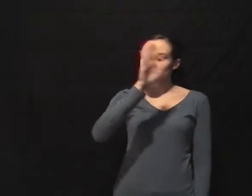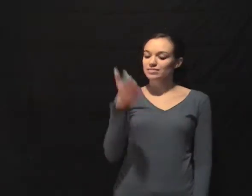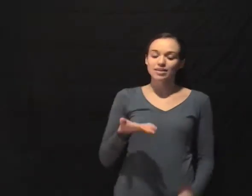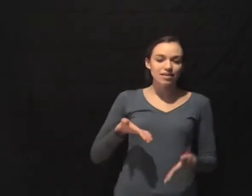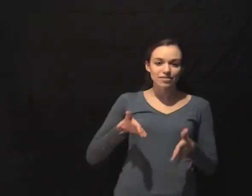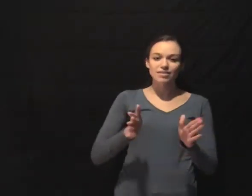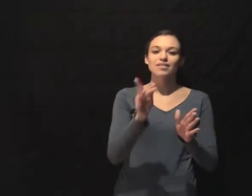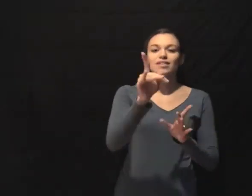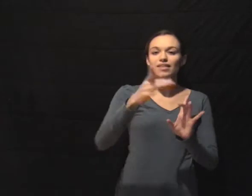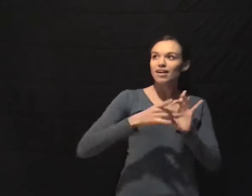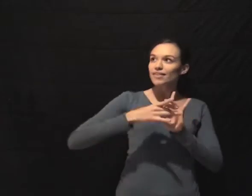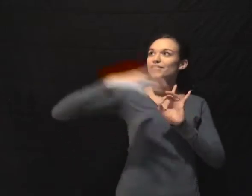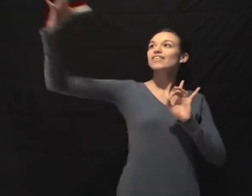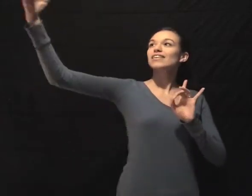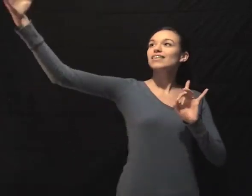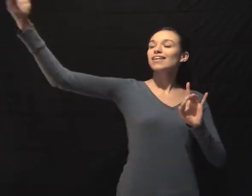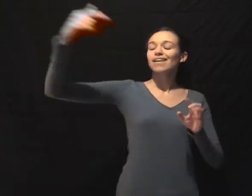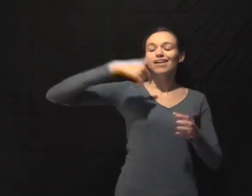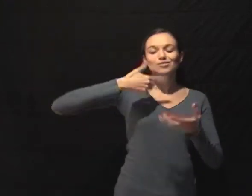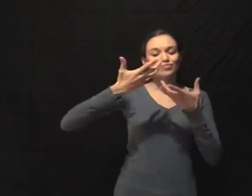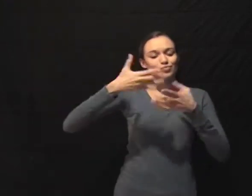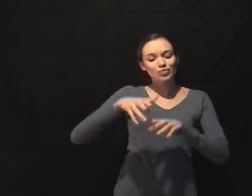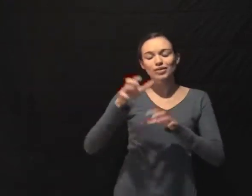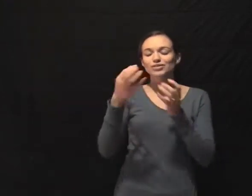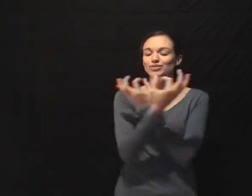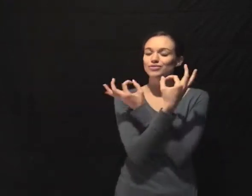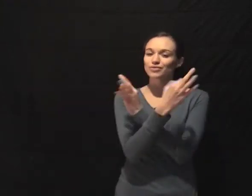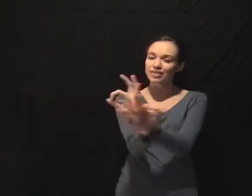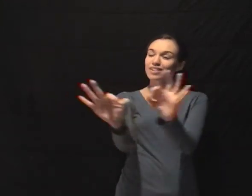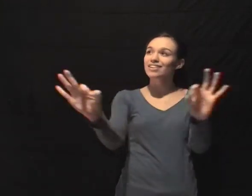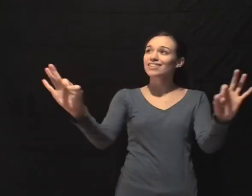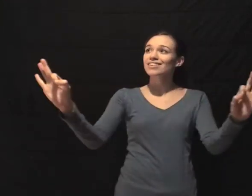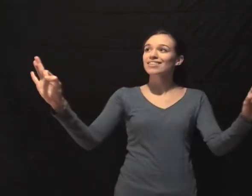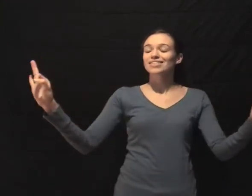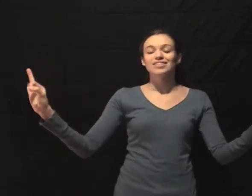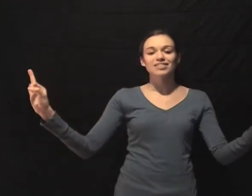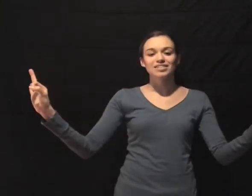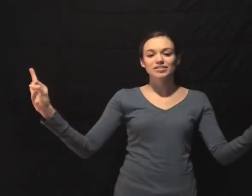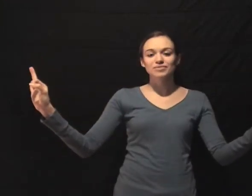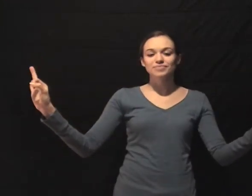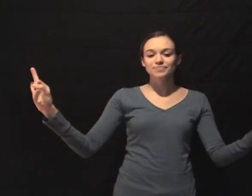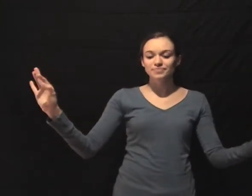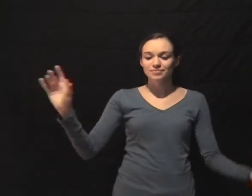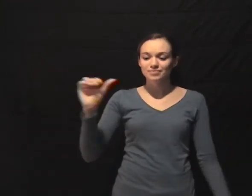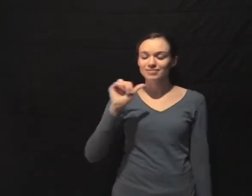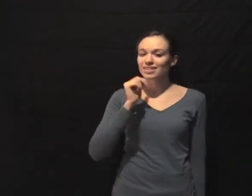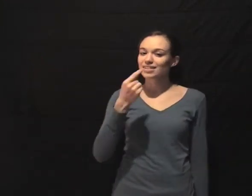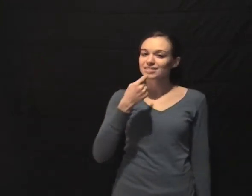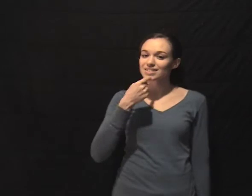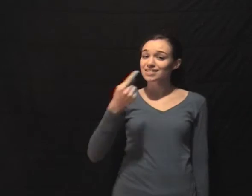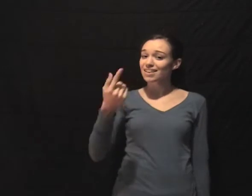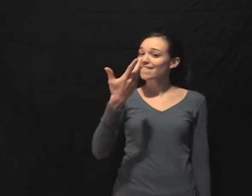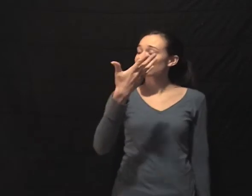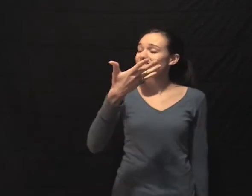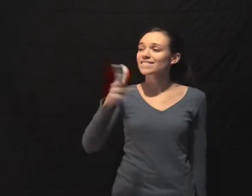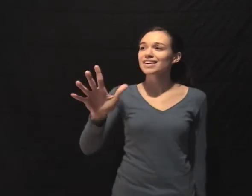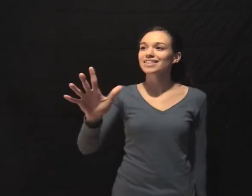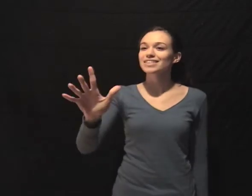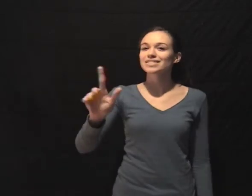free I won't set you free Not to say it's over